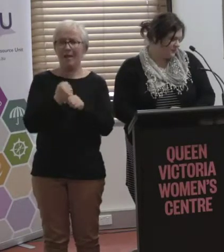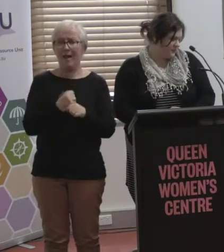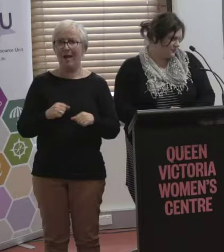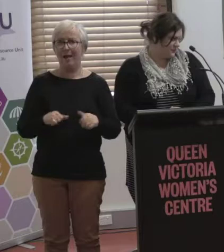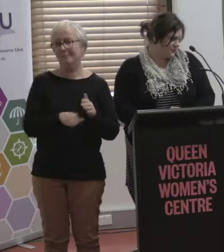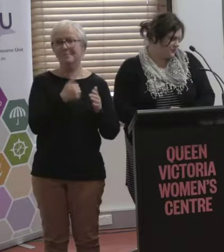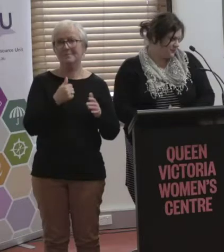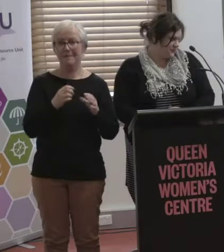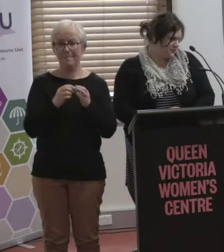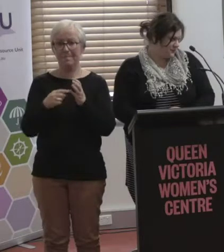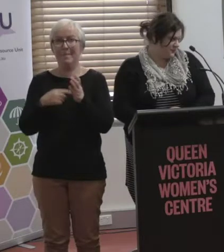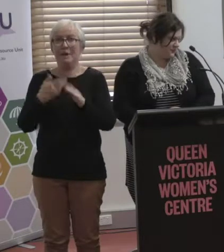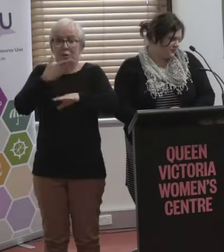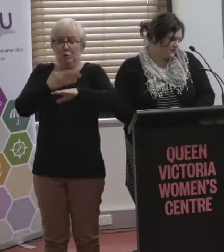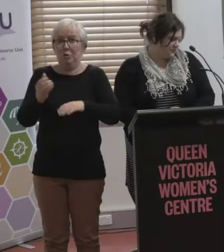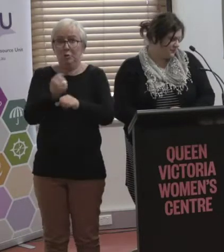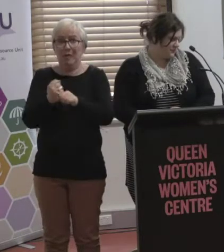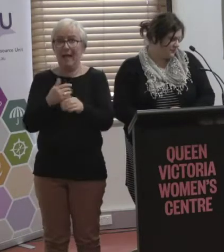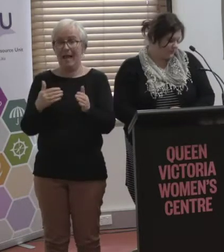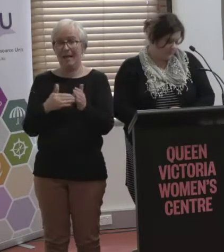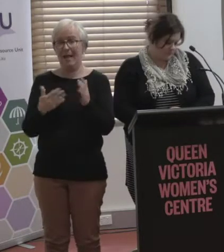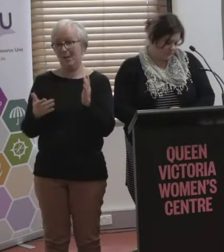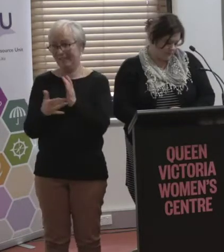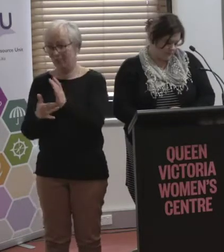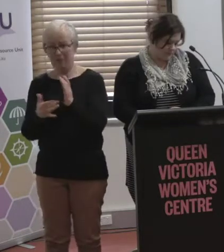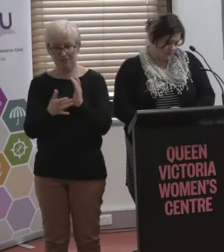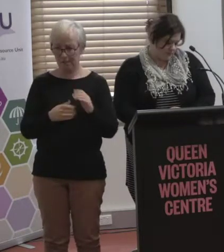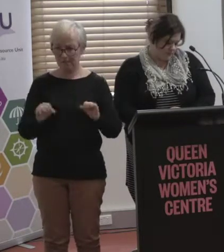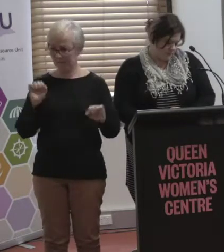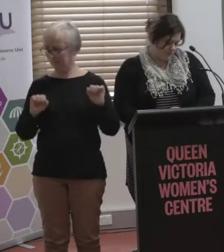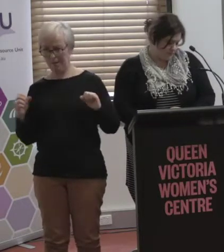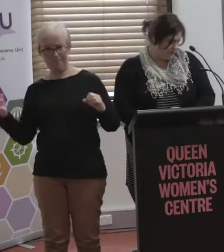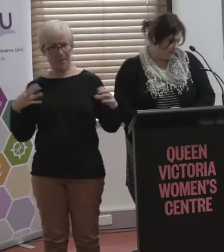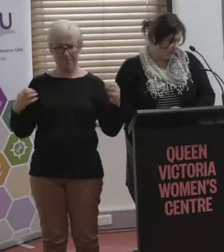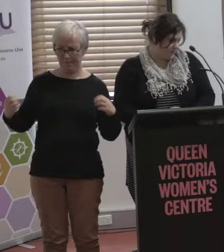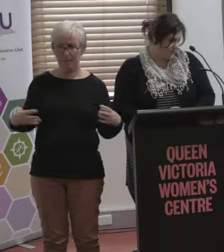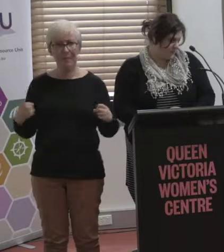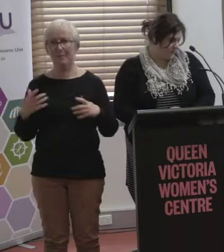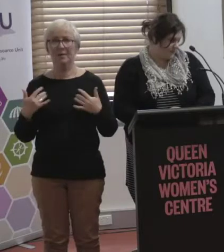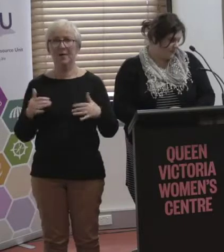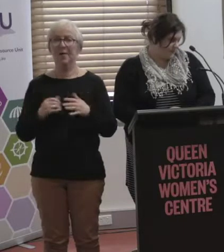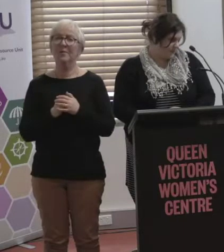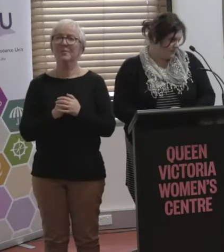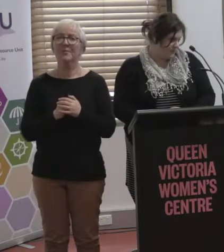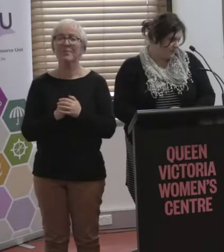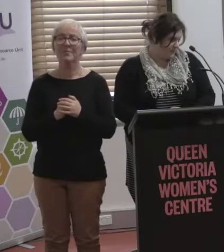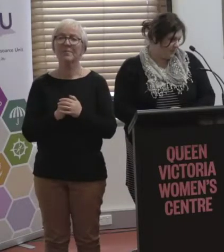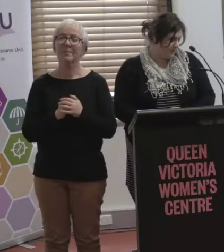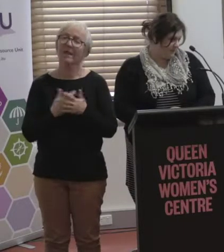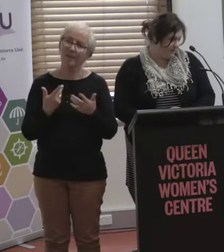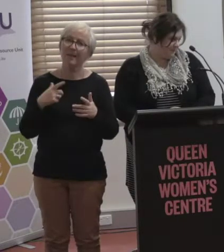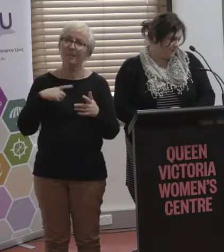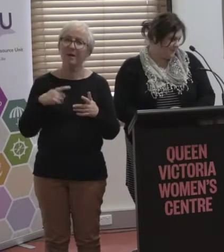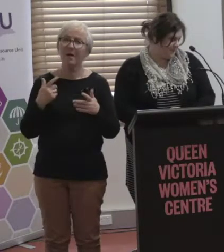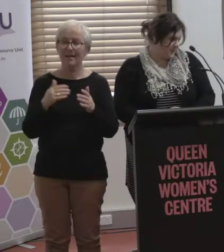it's a bit scary as to what technology is in the vehicles now. And this also puts this in the point of people with disabilities